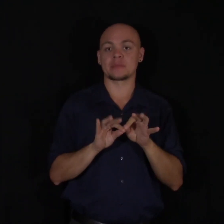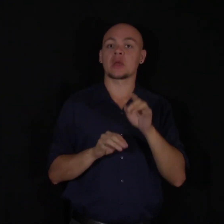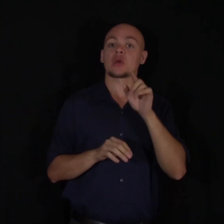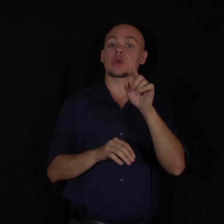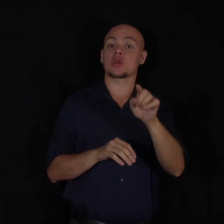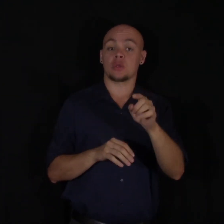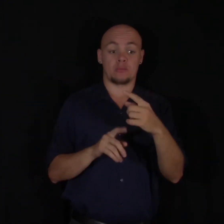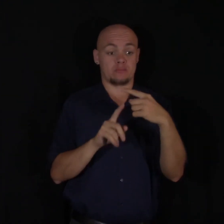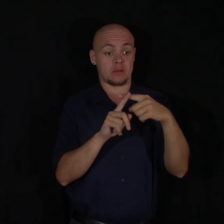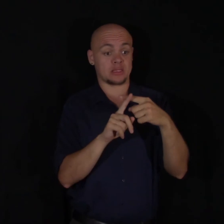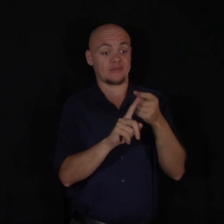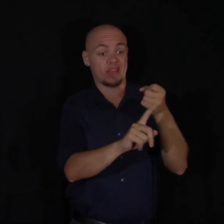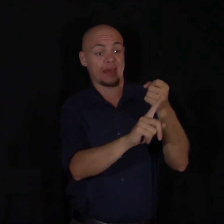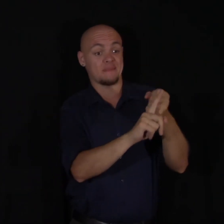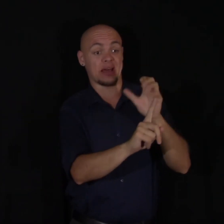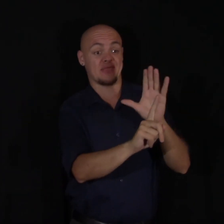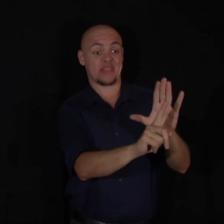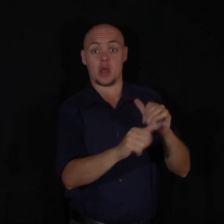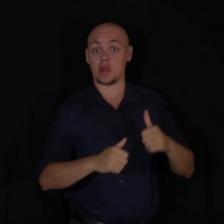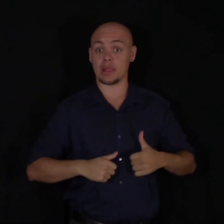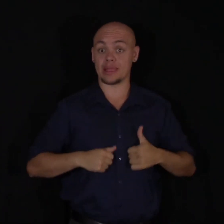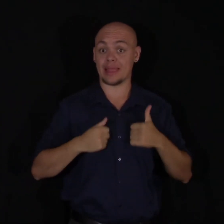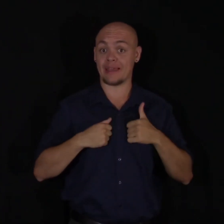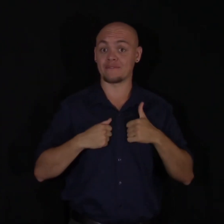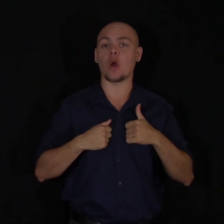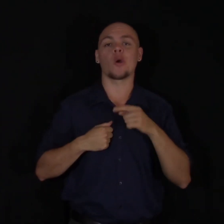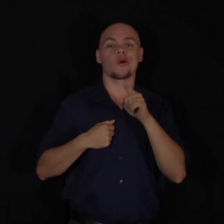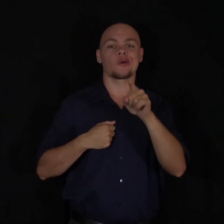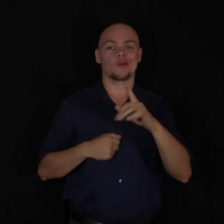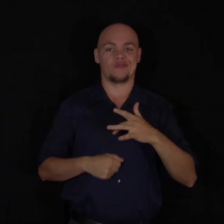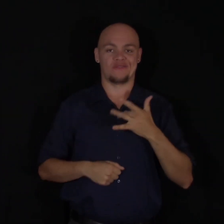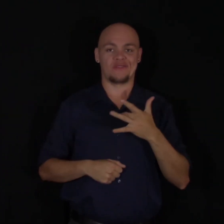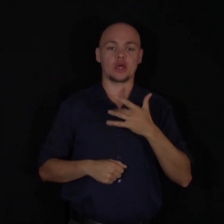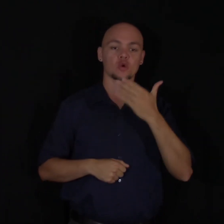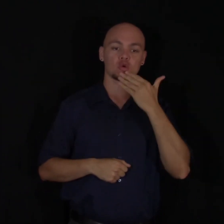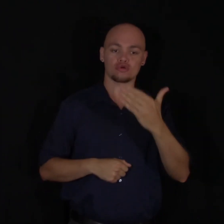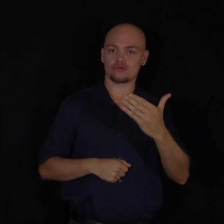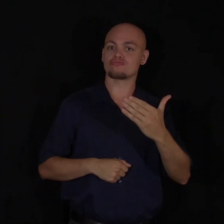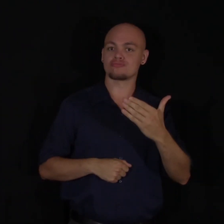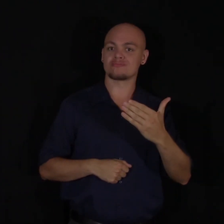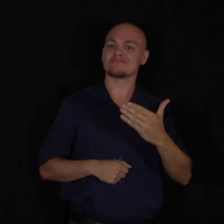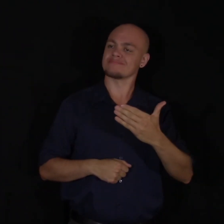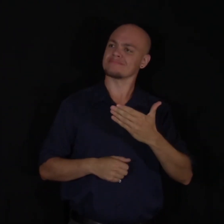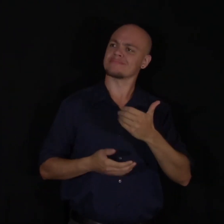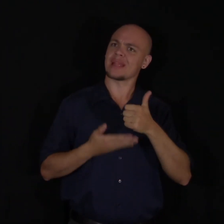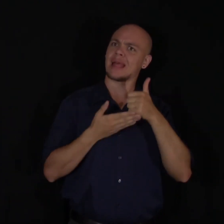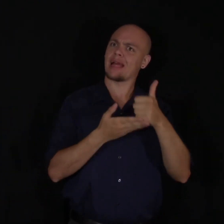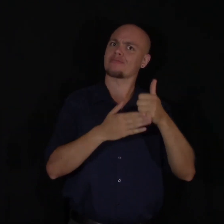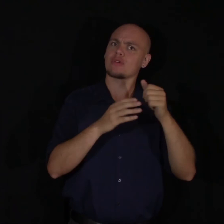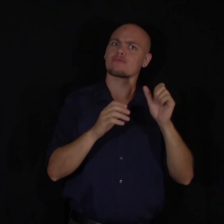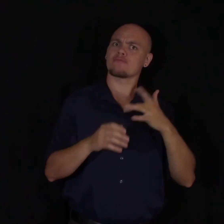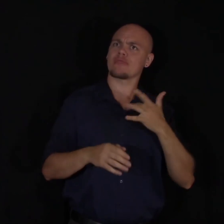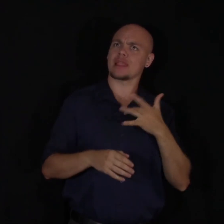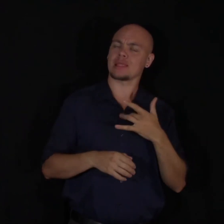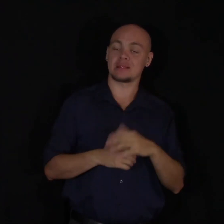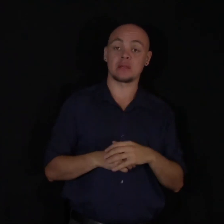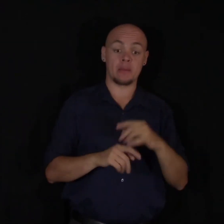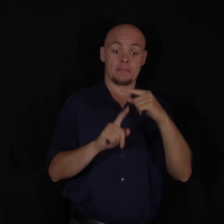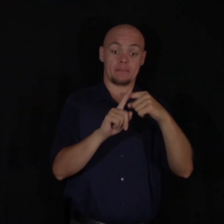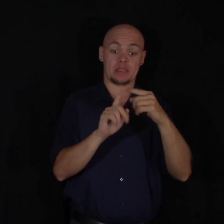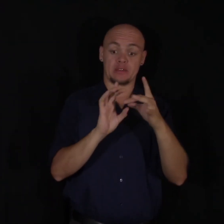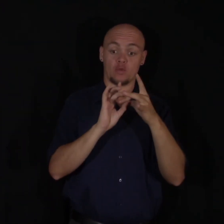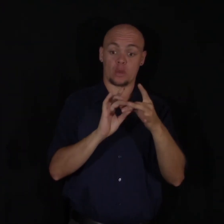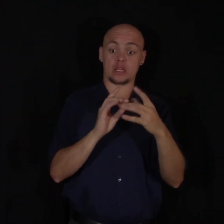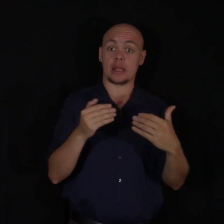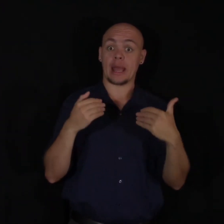for someone else, you feel happy. You feel good. You know you've helped someone. And when you have positive relationships with people, you're able to